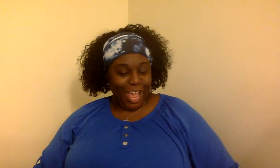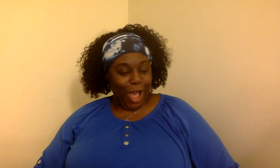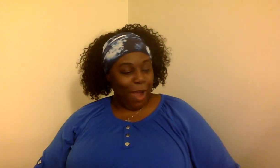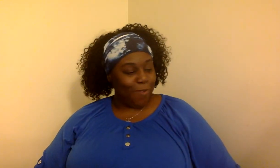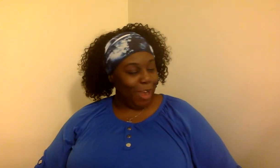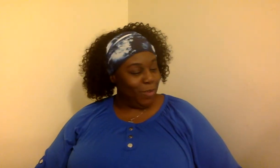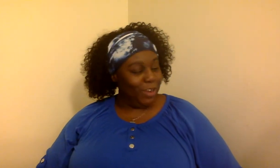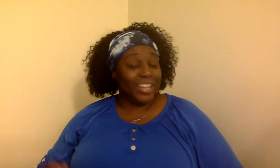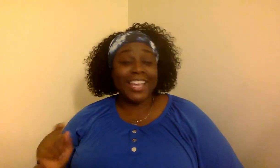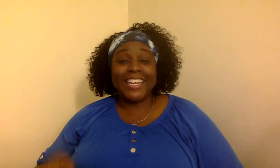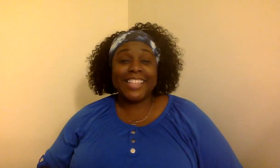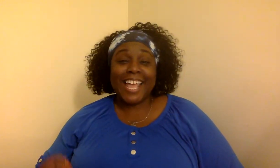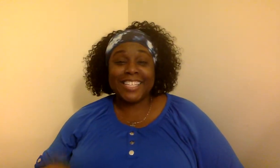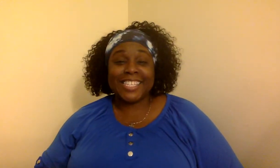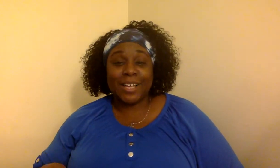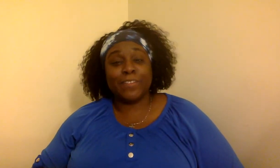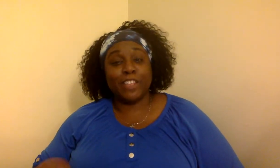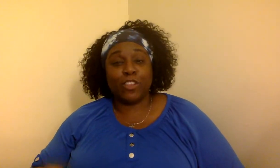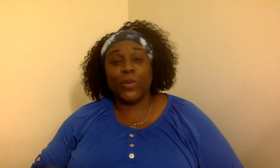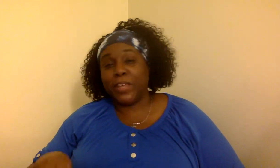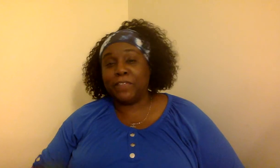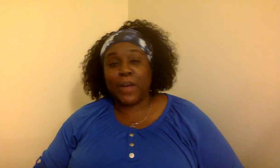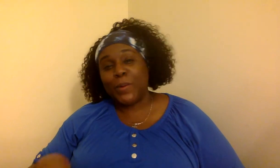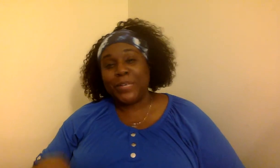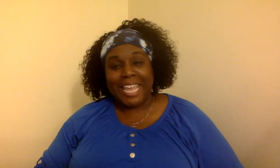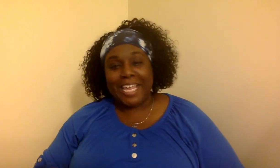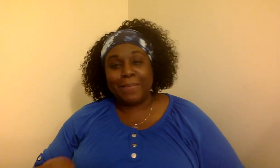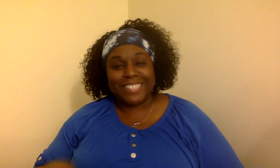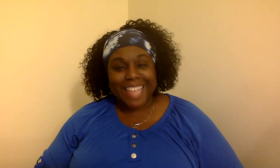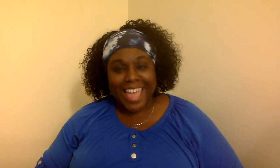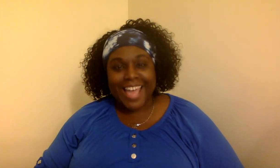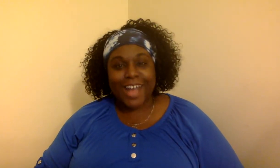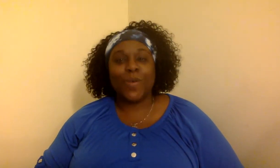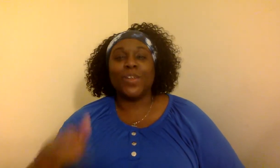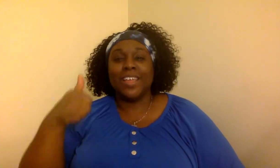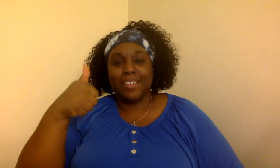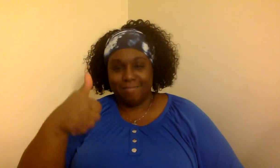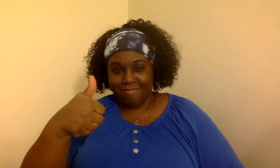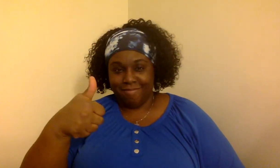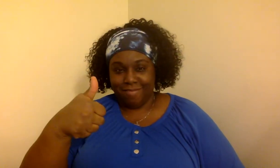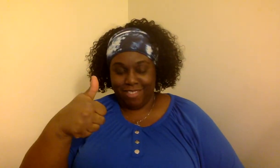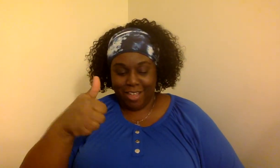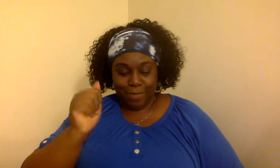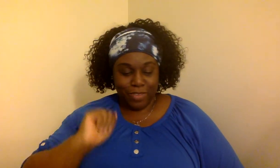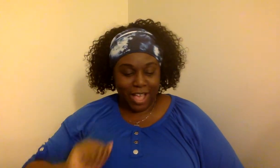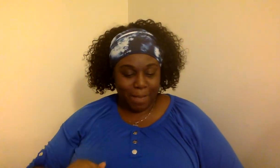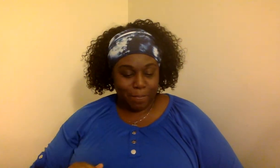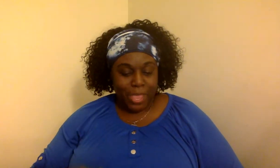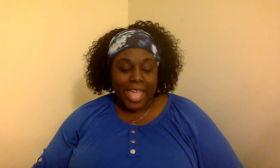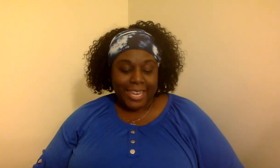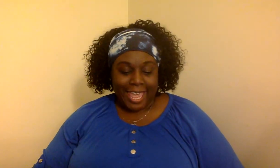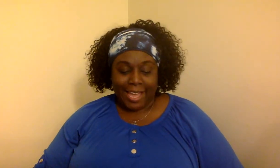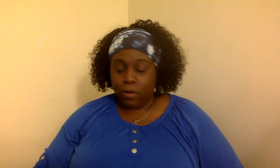All right. We are getting Getting that substituting phonemes down. Thumbs up. Now.